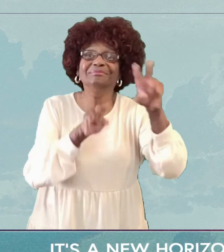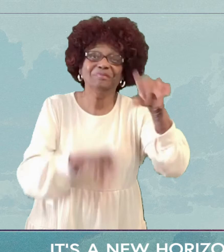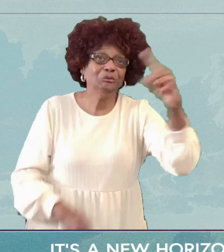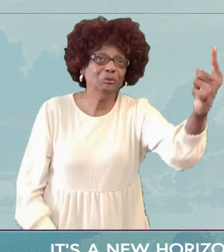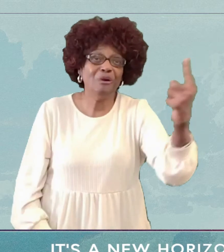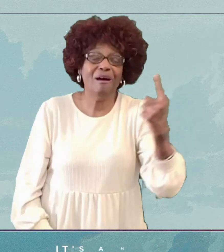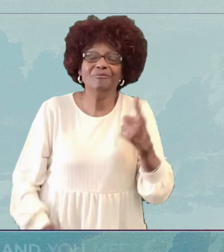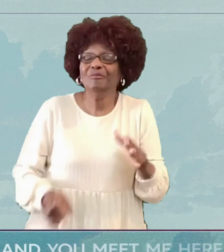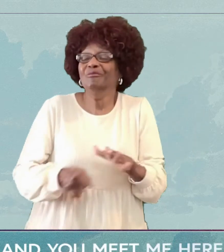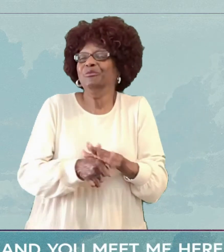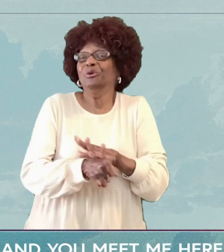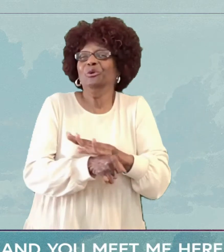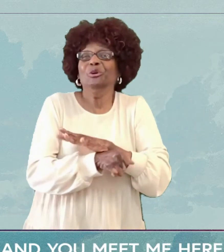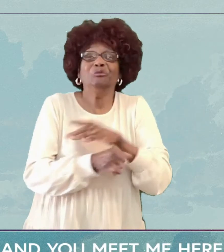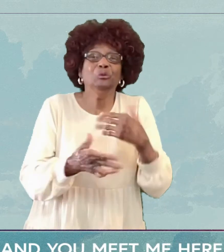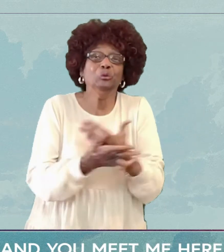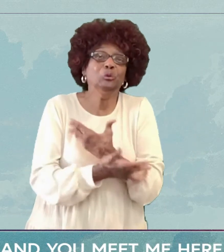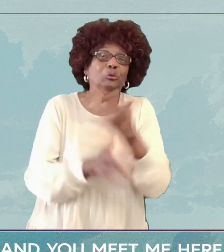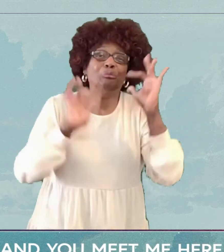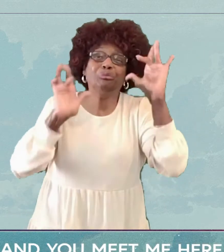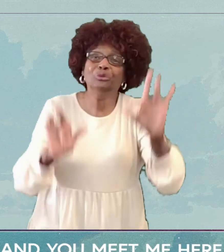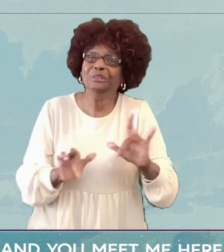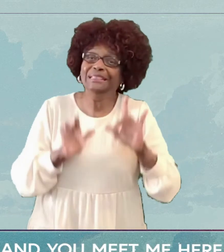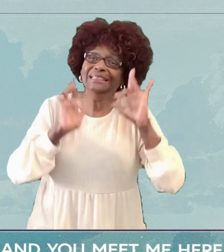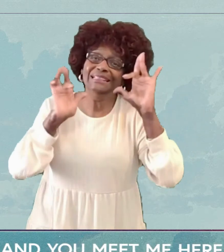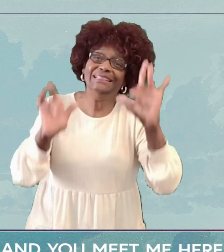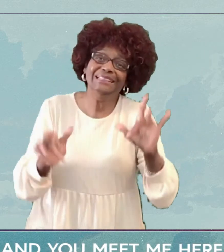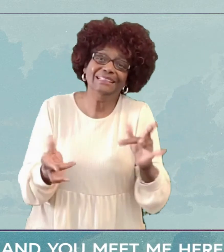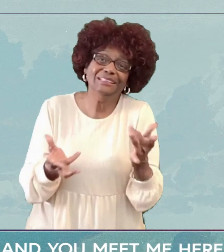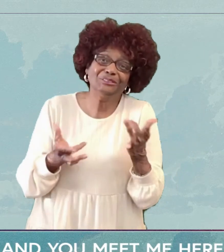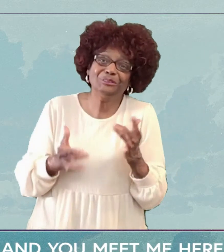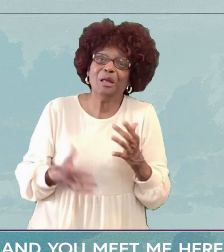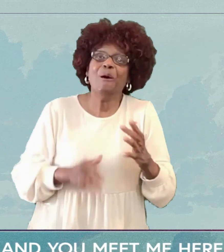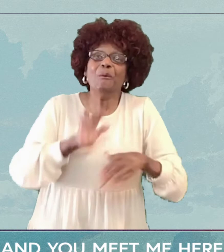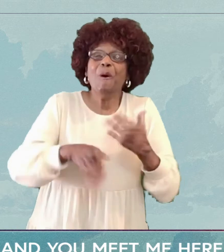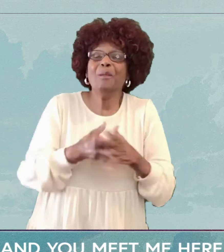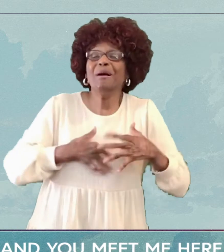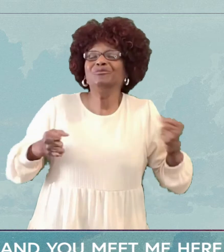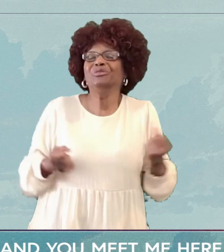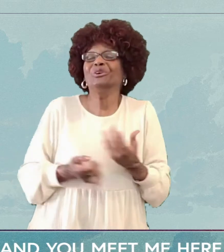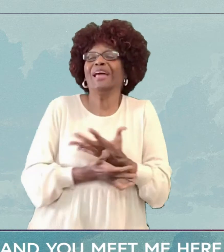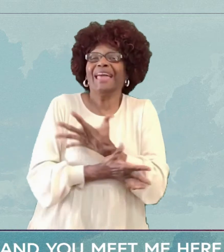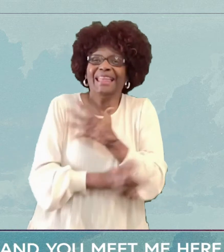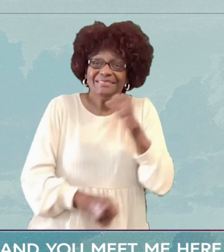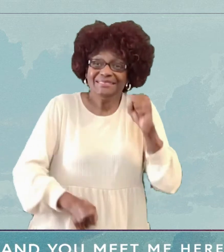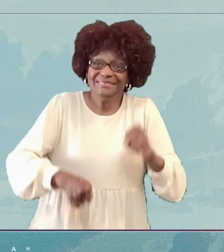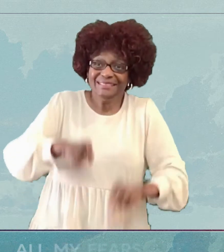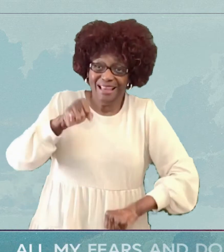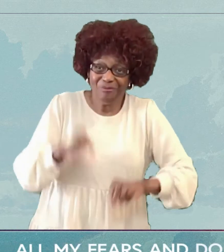you And you meet me here today With mercies that are new Oh, yeah All